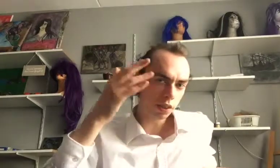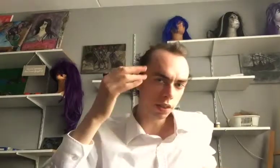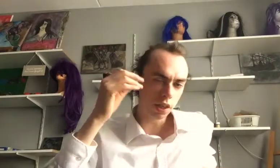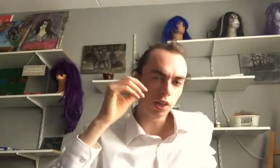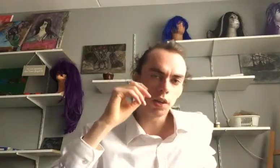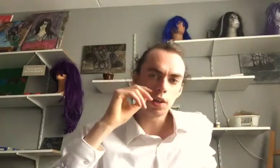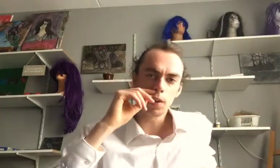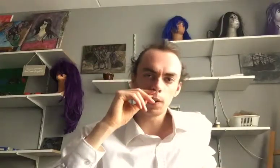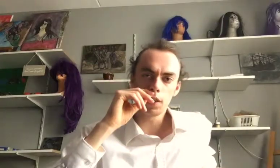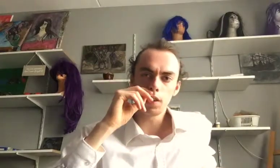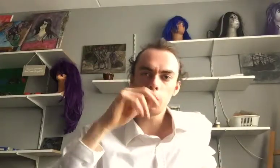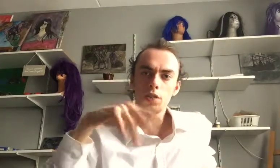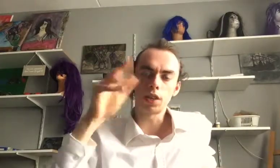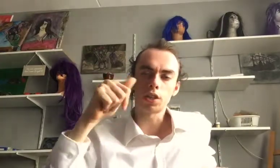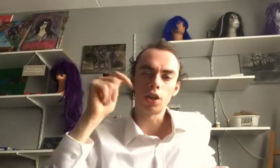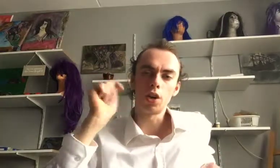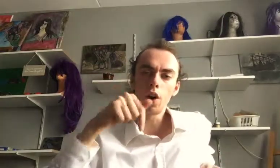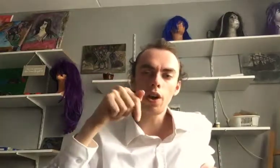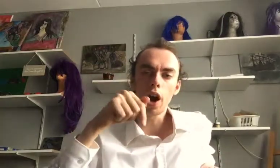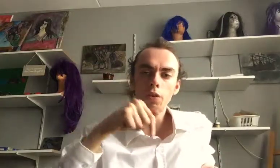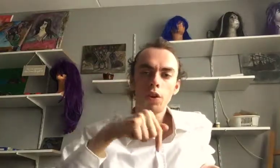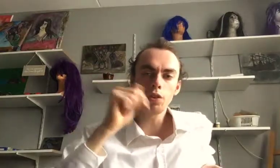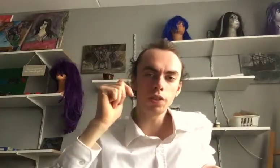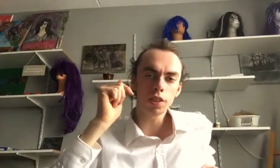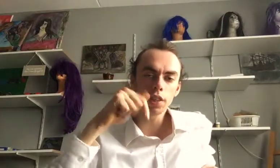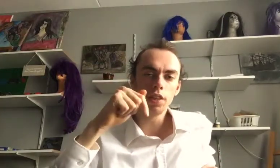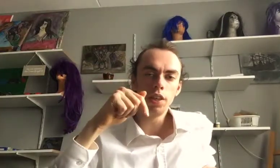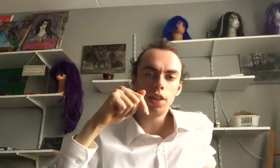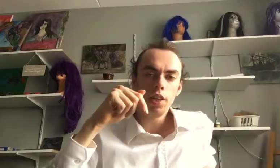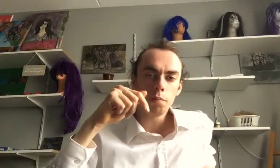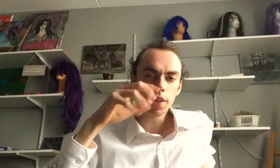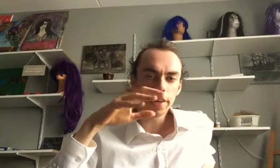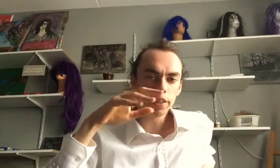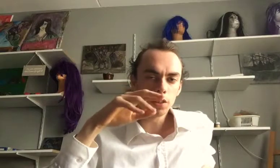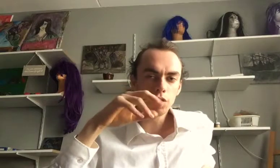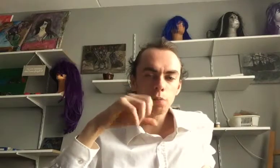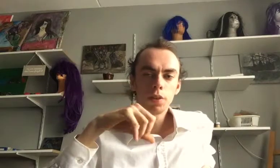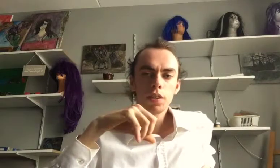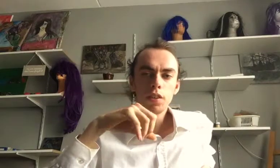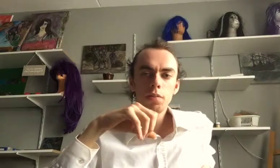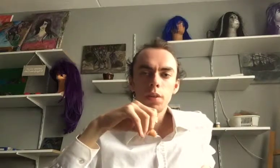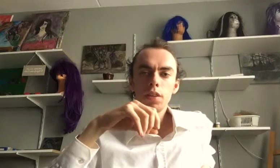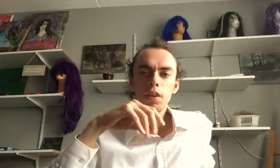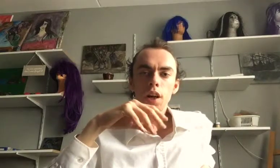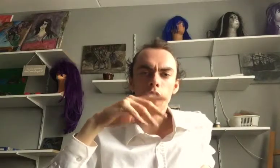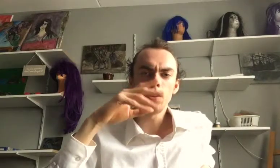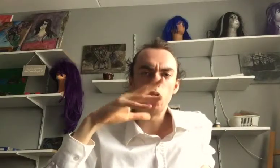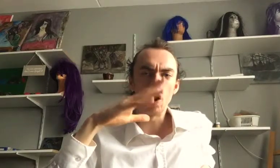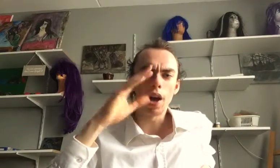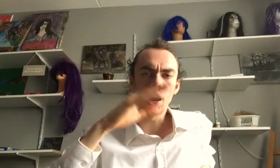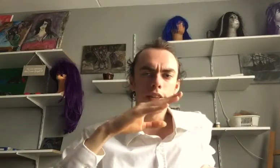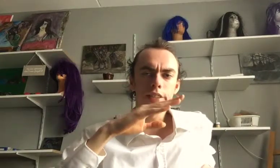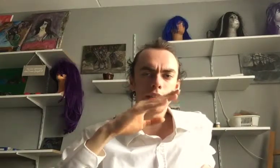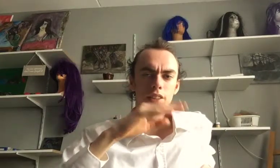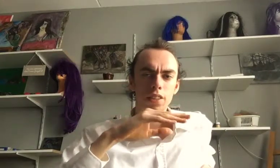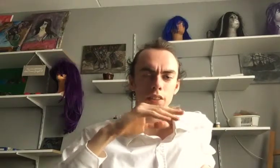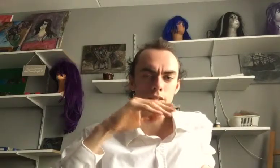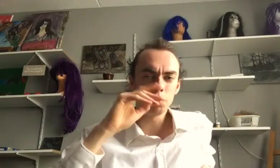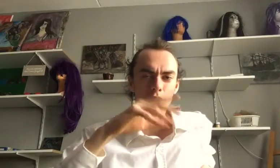and lower actually. How lower the pH of your body is, how acidic, more